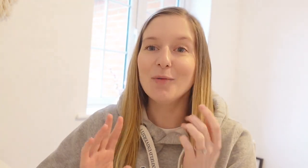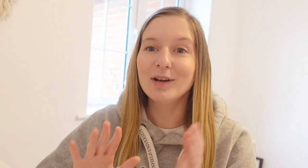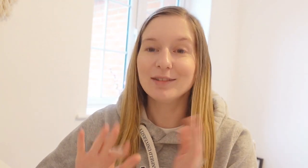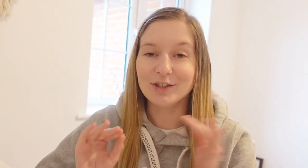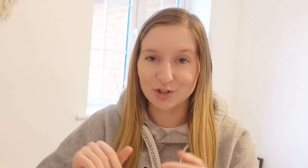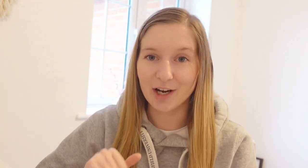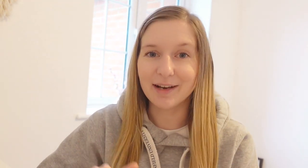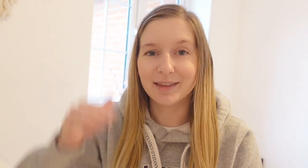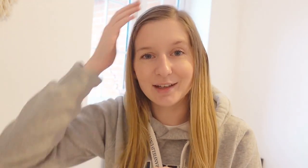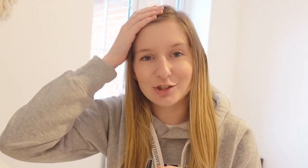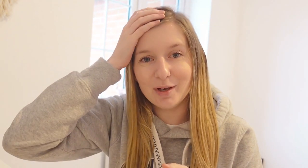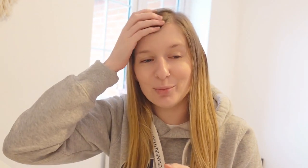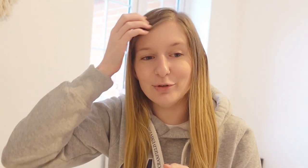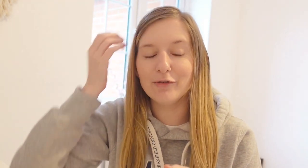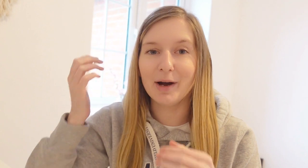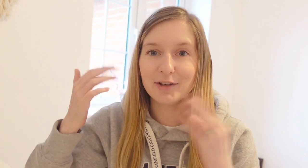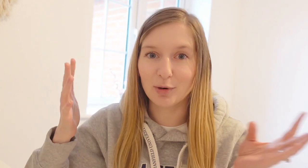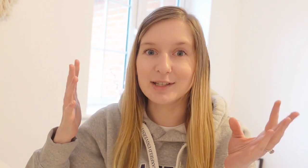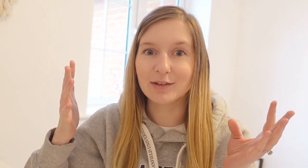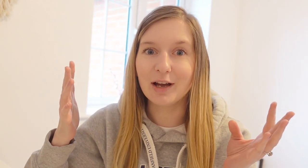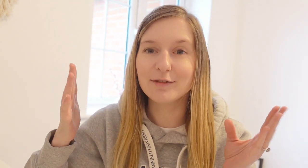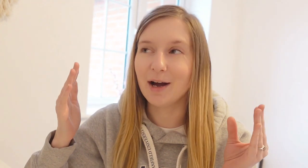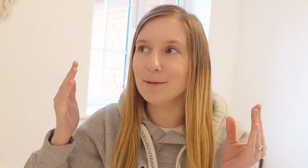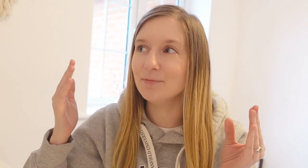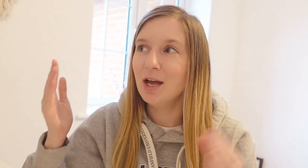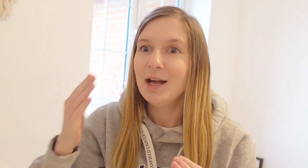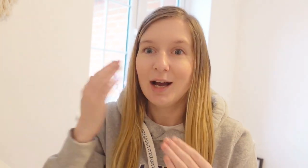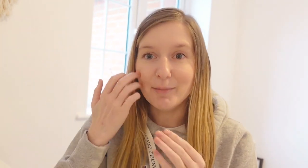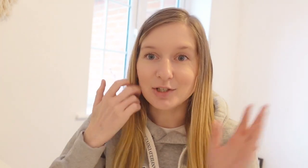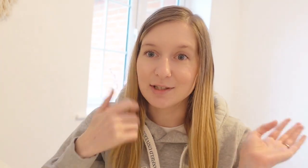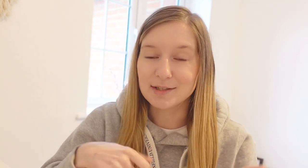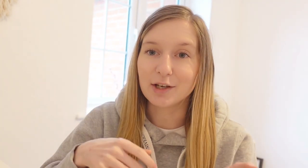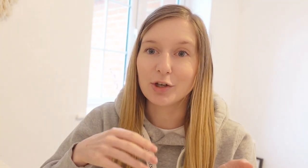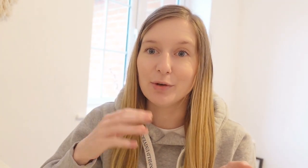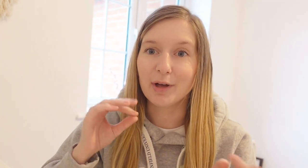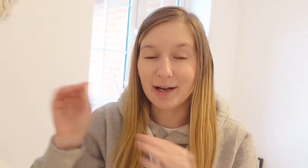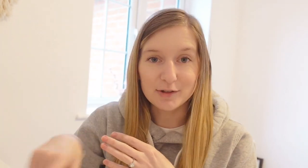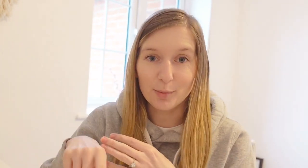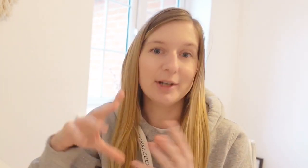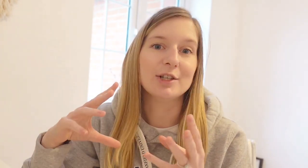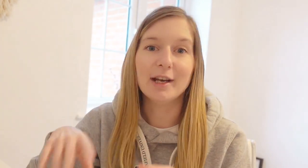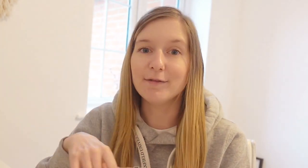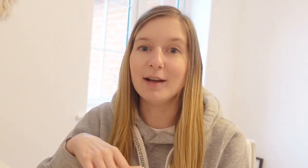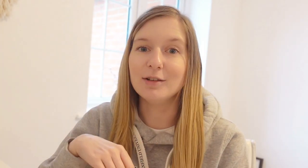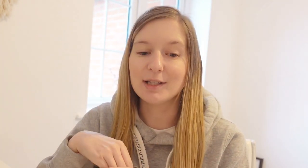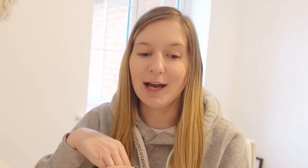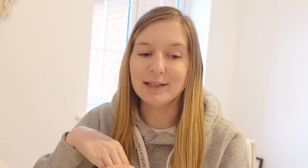will literally try anything to improve my quality of life. I mentioned a second ago that I had this operation and it failed and